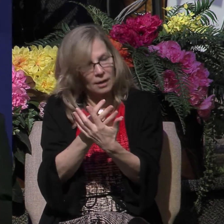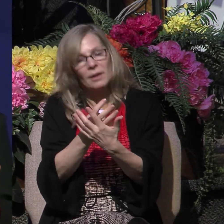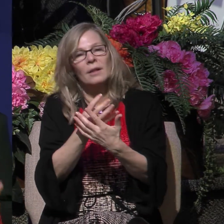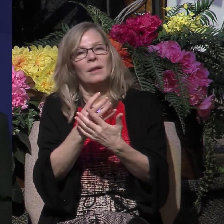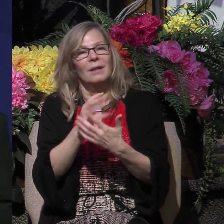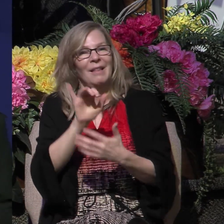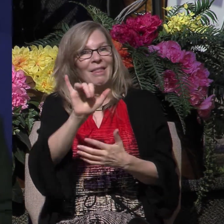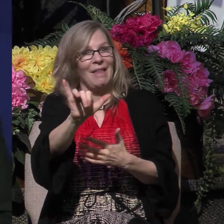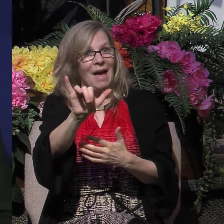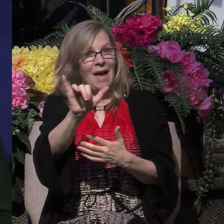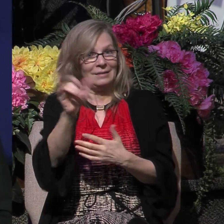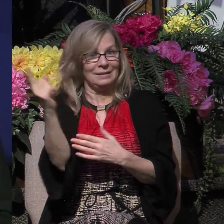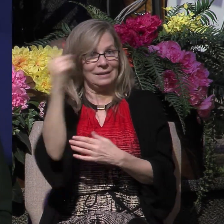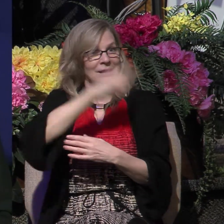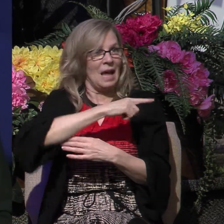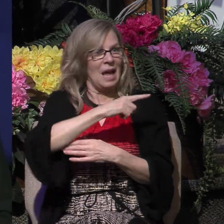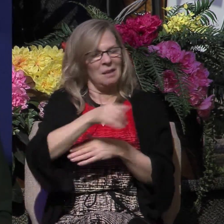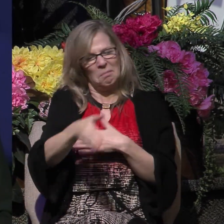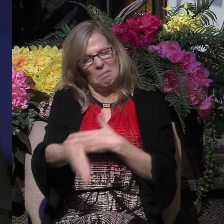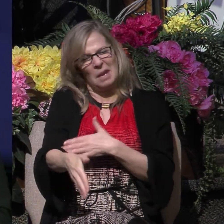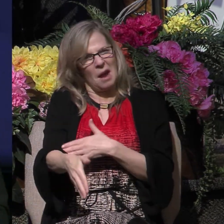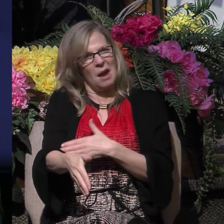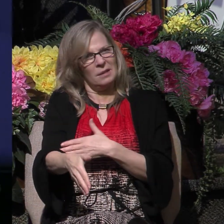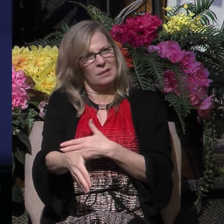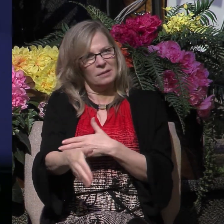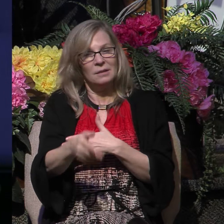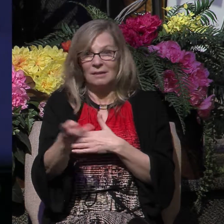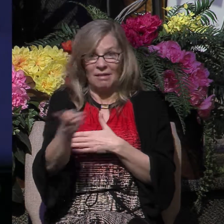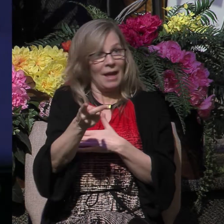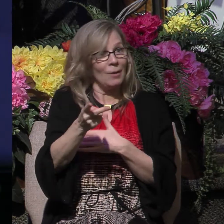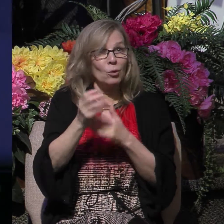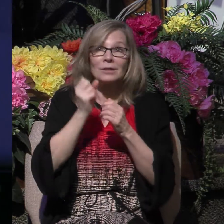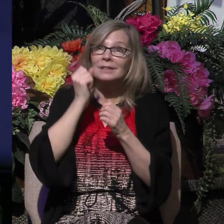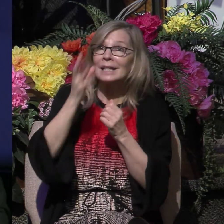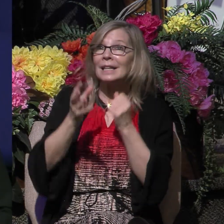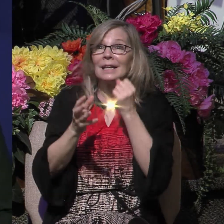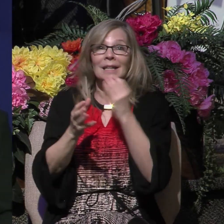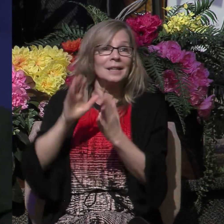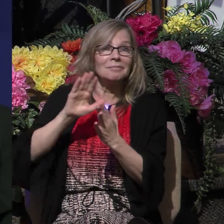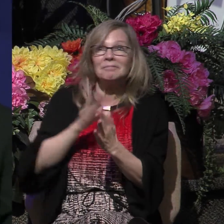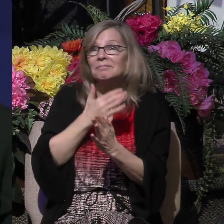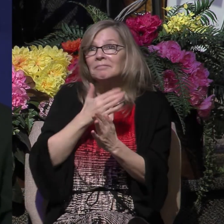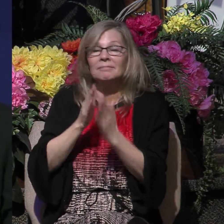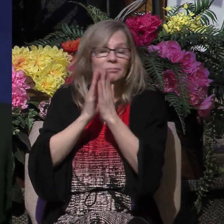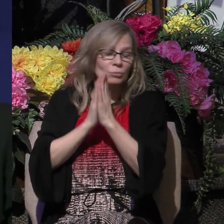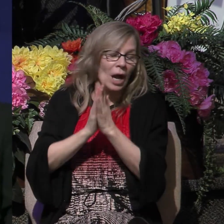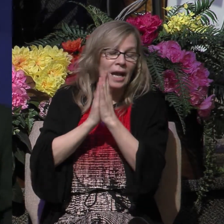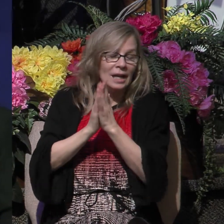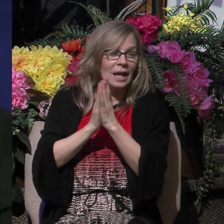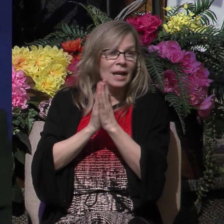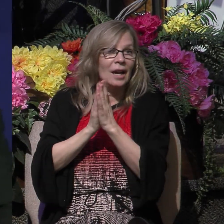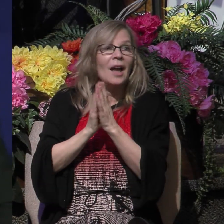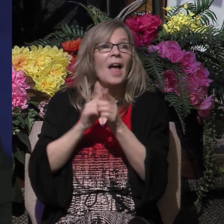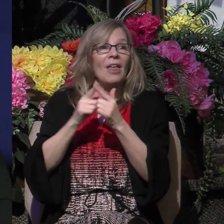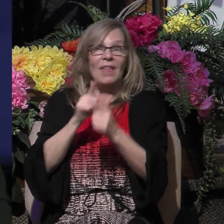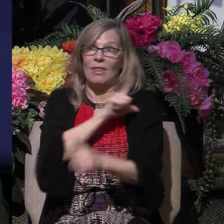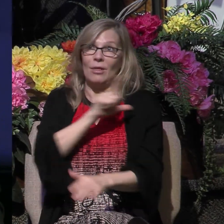that same day, about midnight, they were praying, and they were singing praises to God, when the Lord suddenly answered their